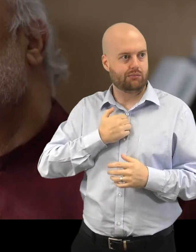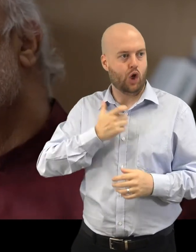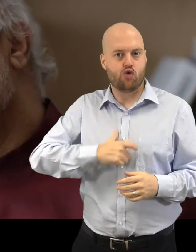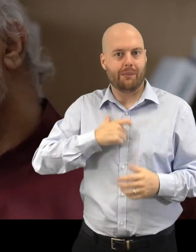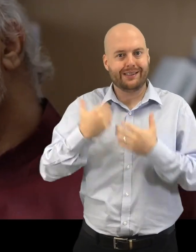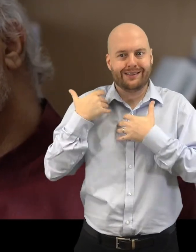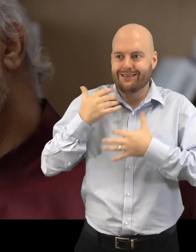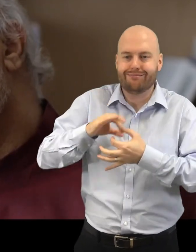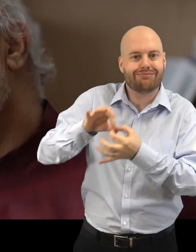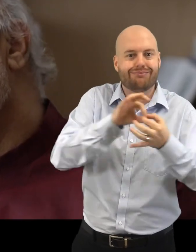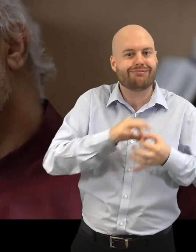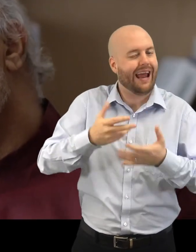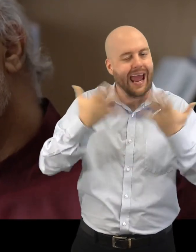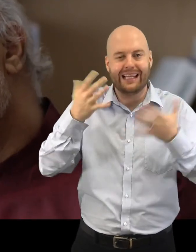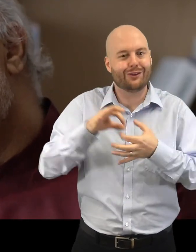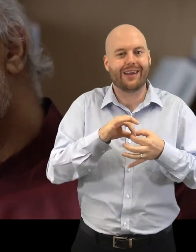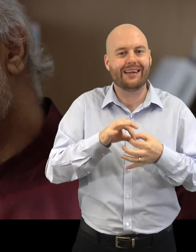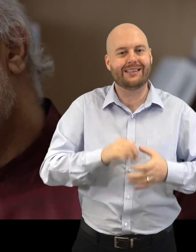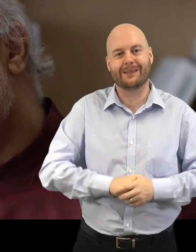consensus that we build as human beings in any society.